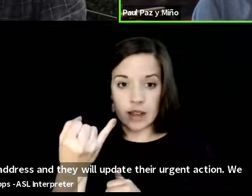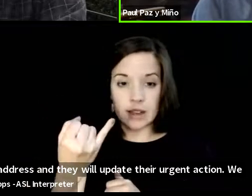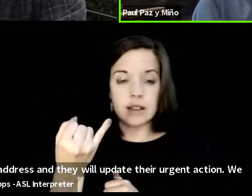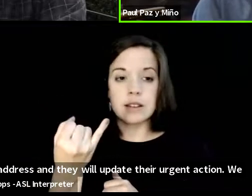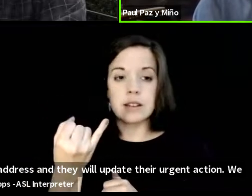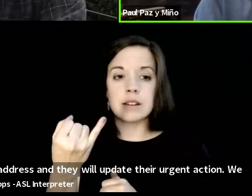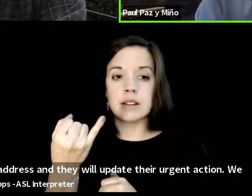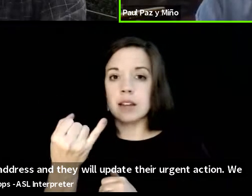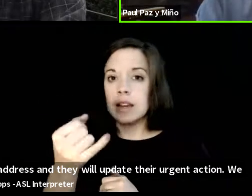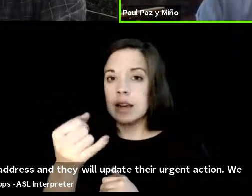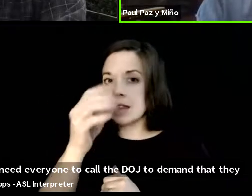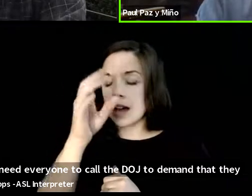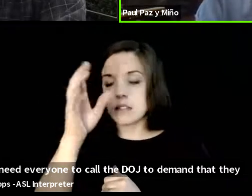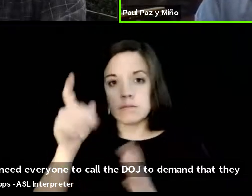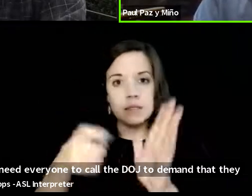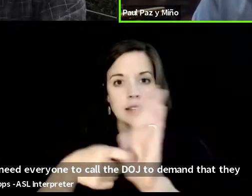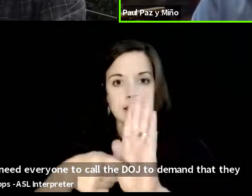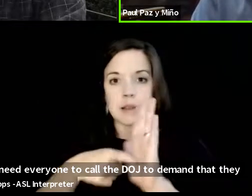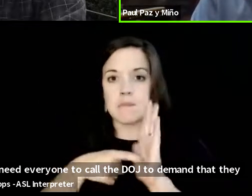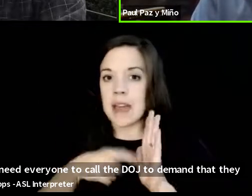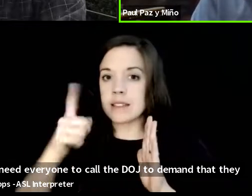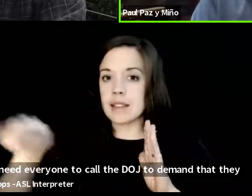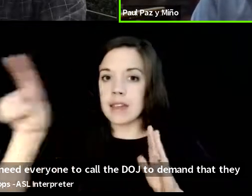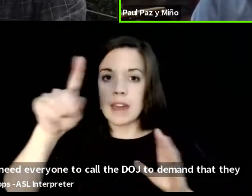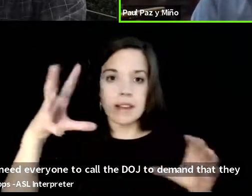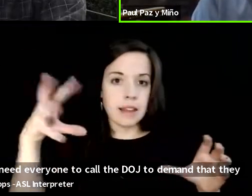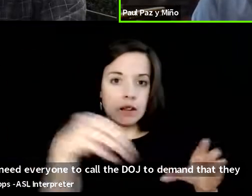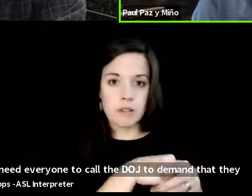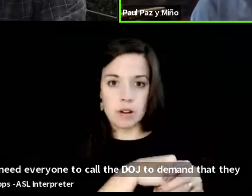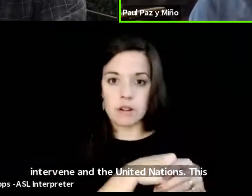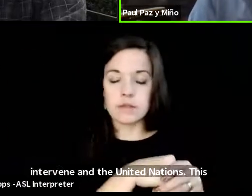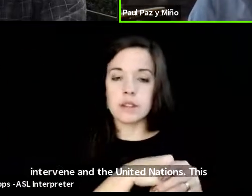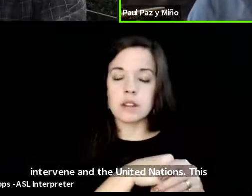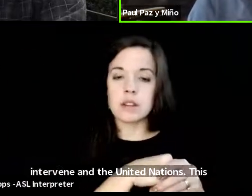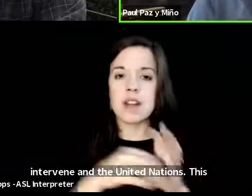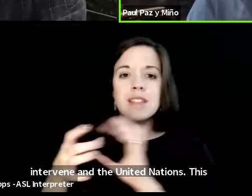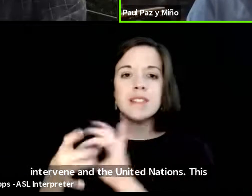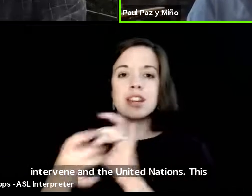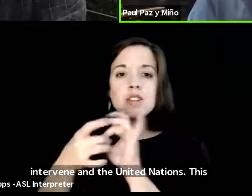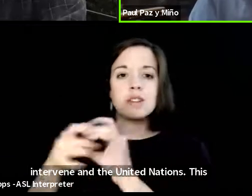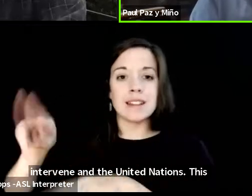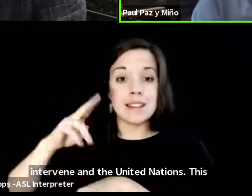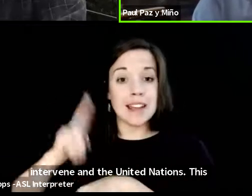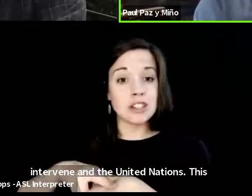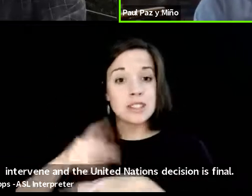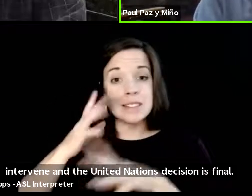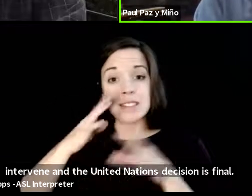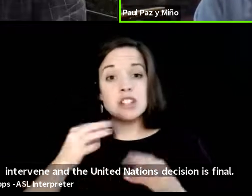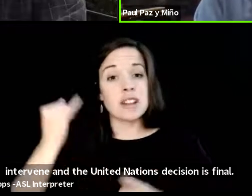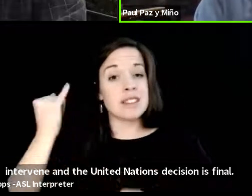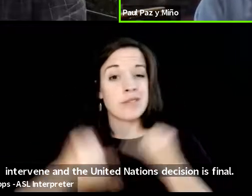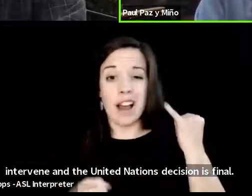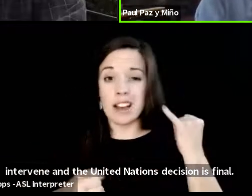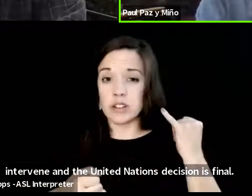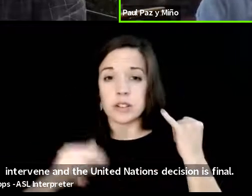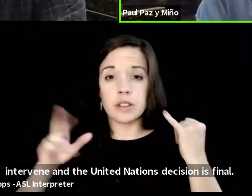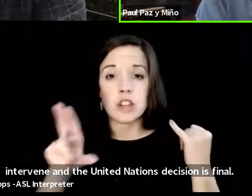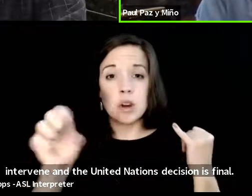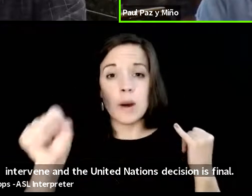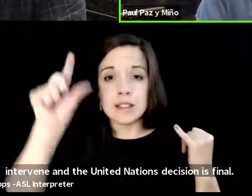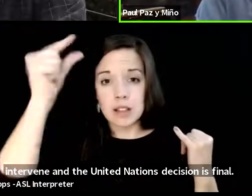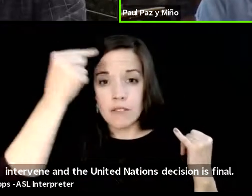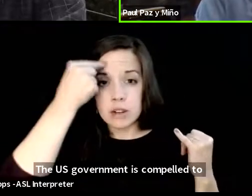intervene and the united nations decision is final the u.s government is